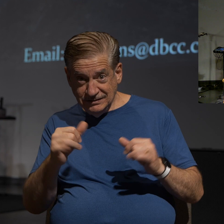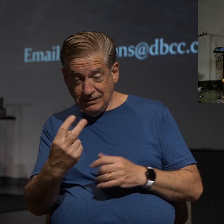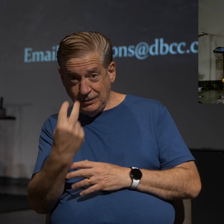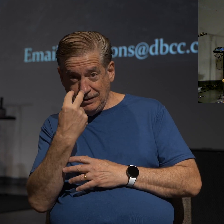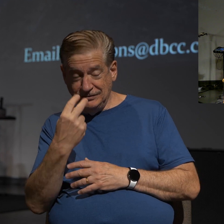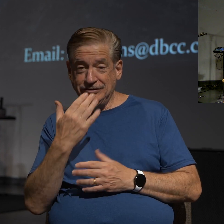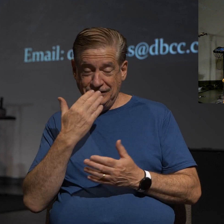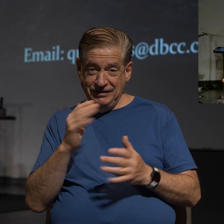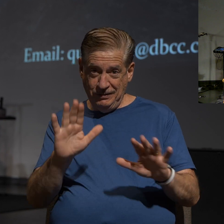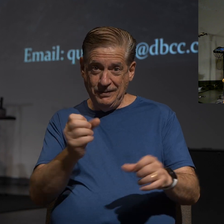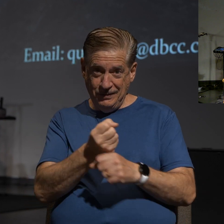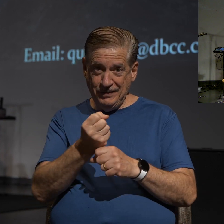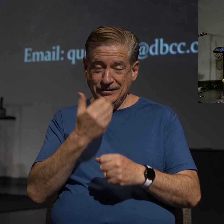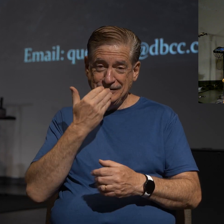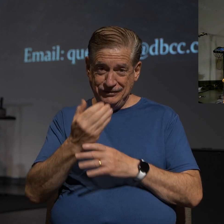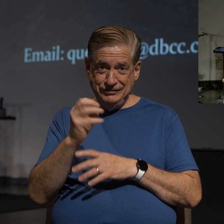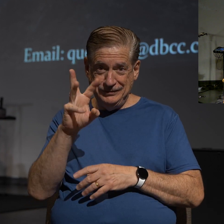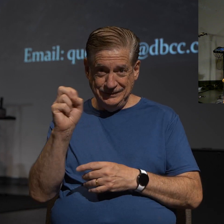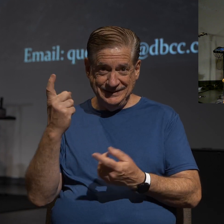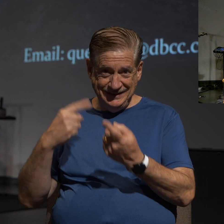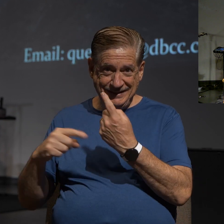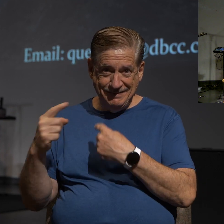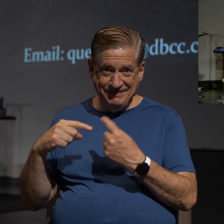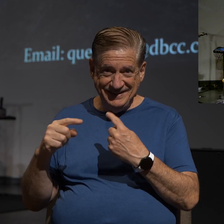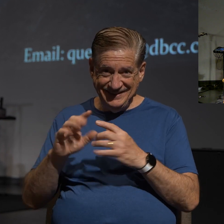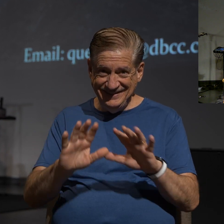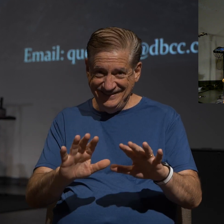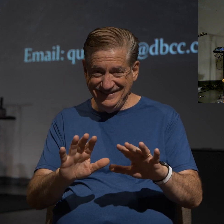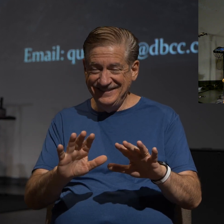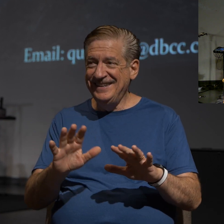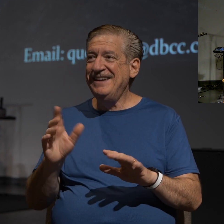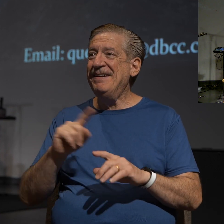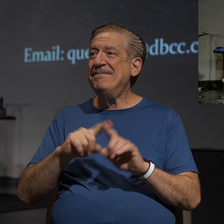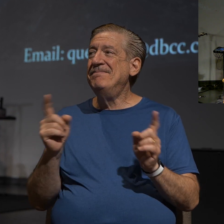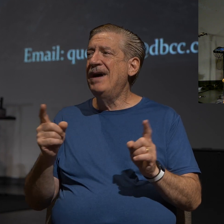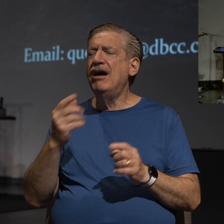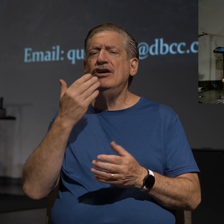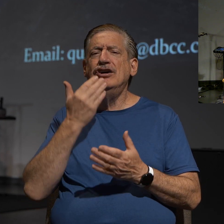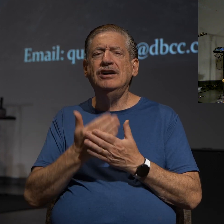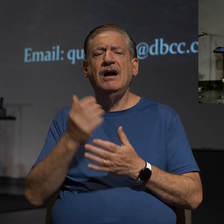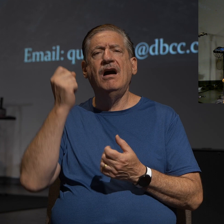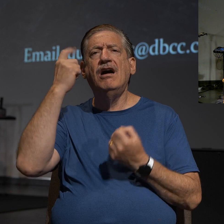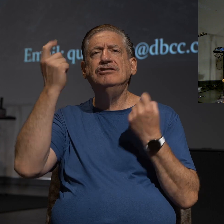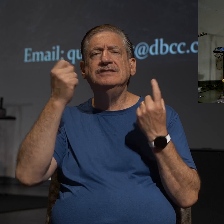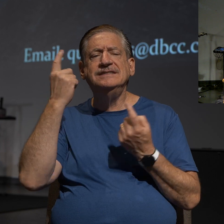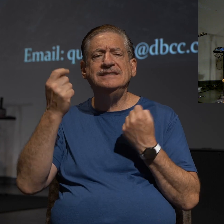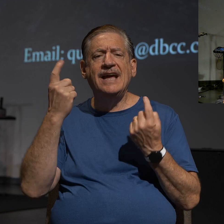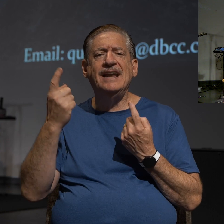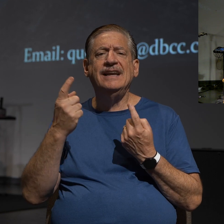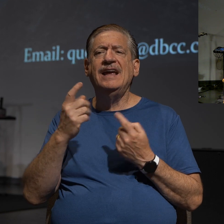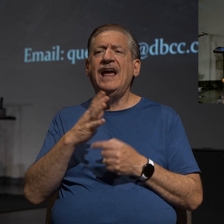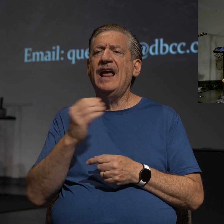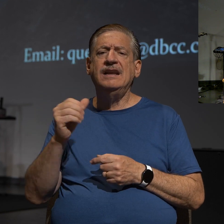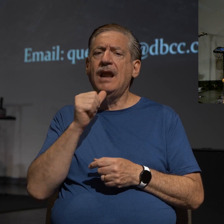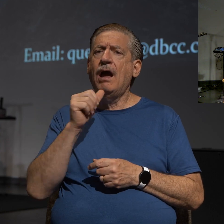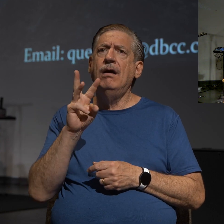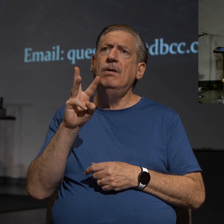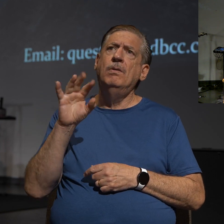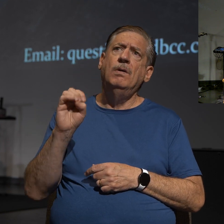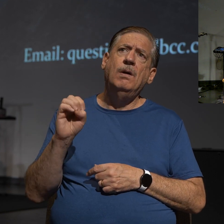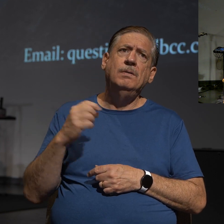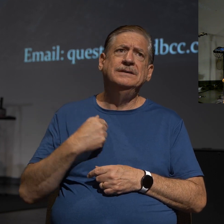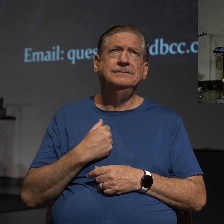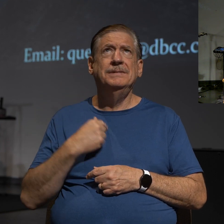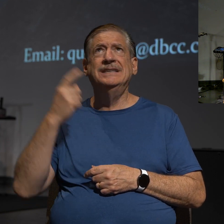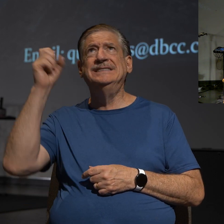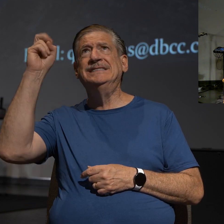news is coming. But we needed to be good about understanding, and not in a, woe is me, the sky is